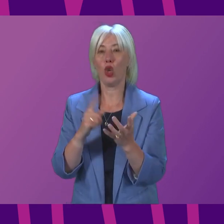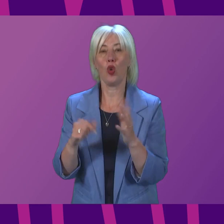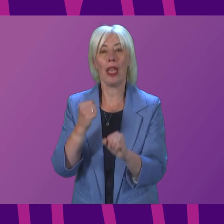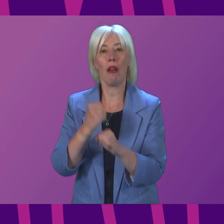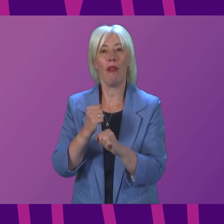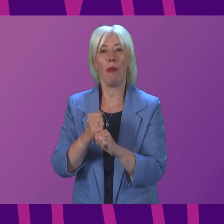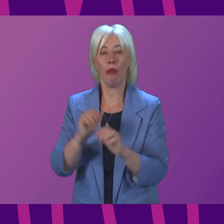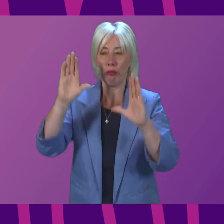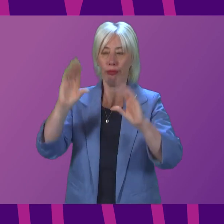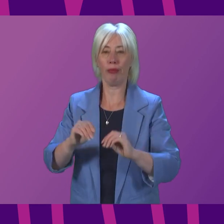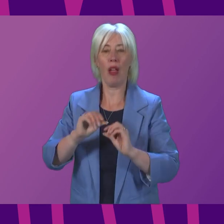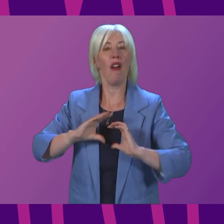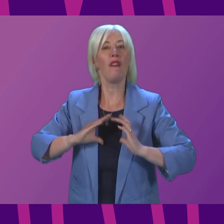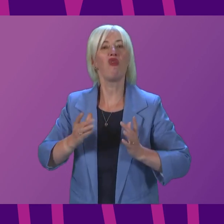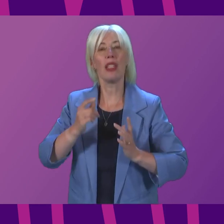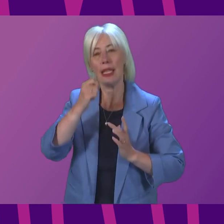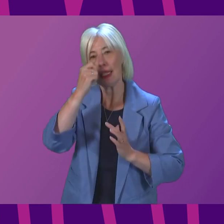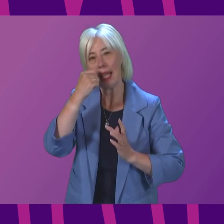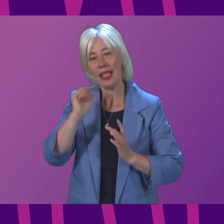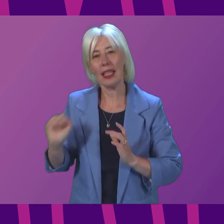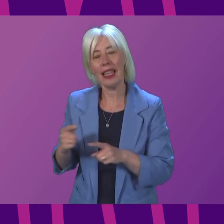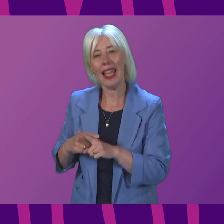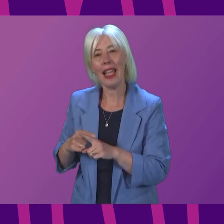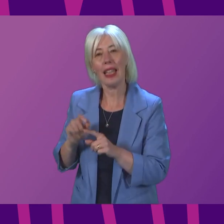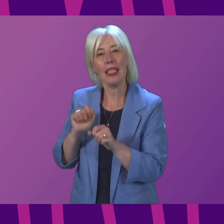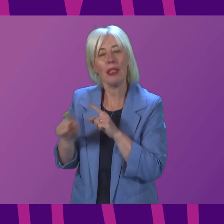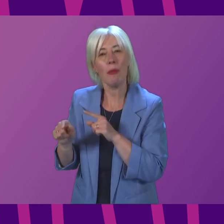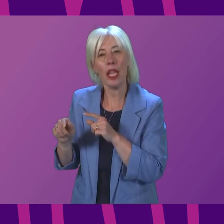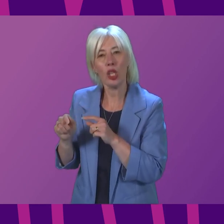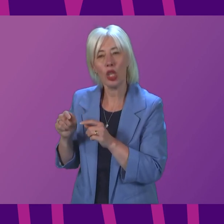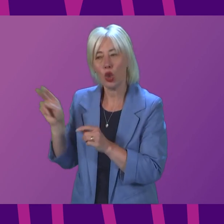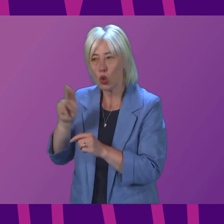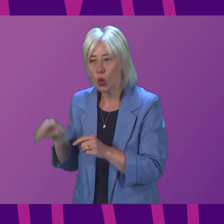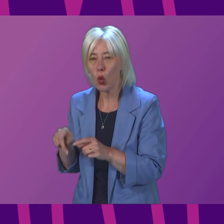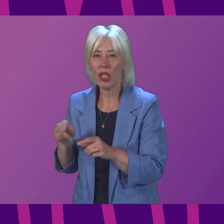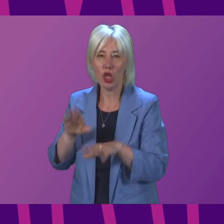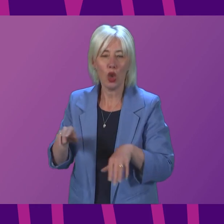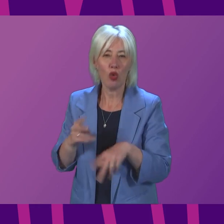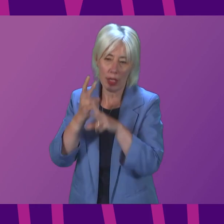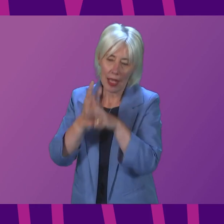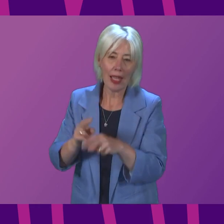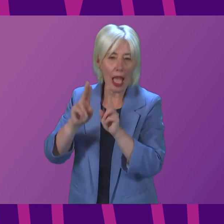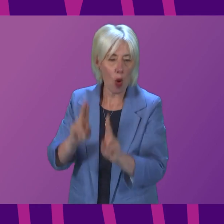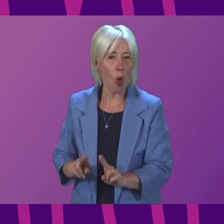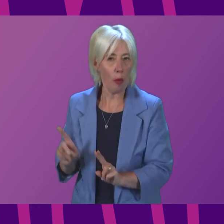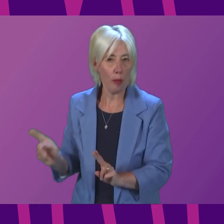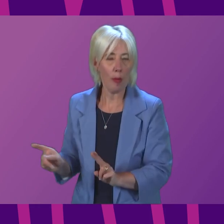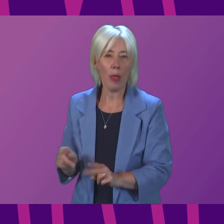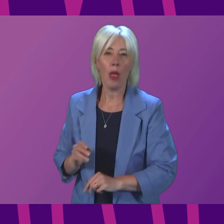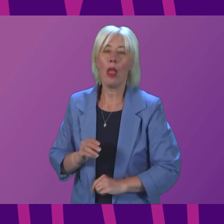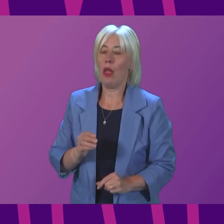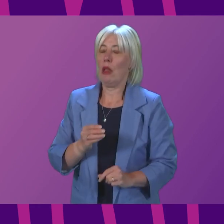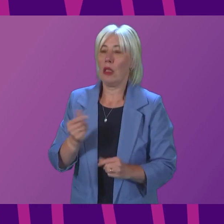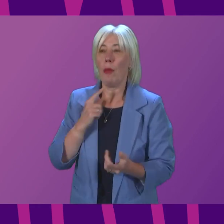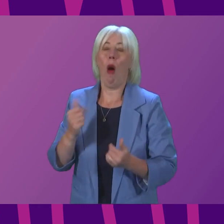end funding for free COVID testing in English special schools and children's care homes this month, a move greeted by sources in the UK Health Security